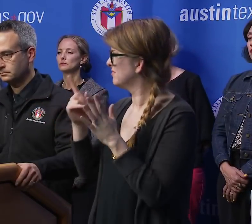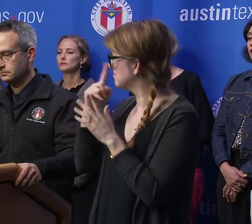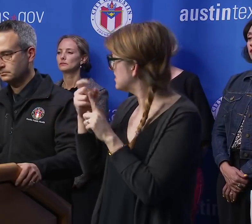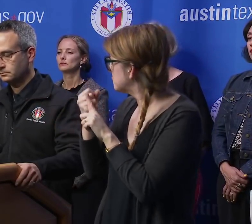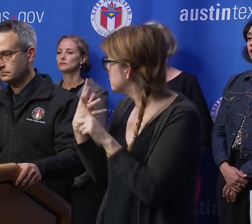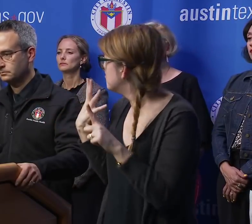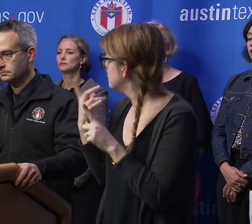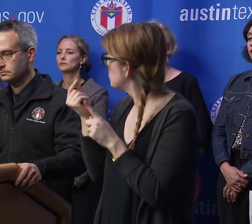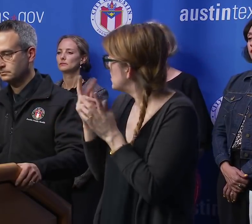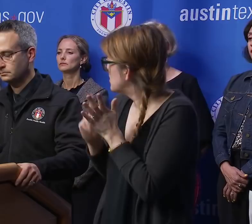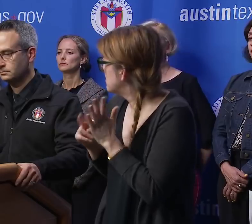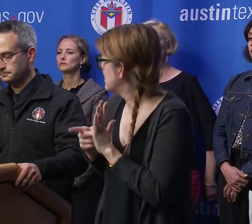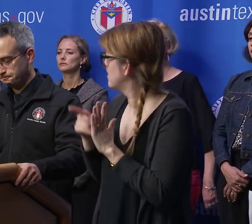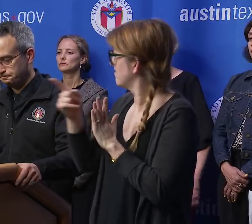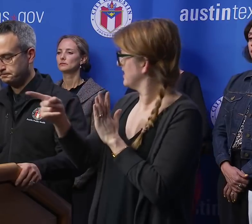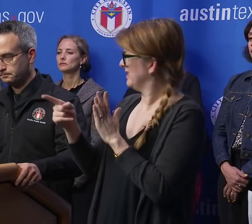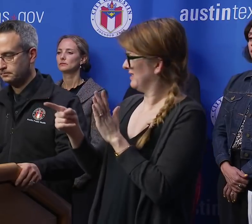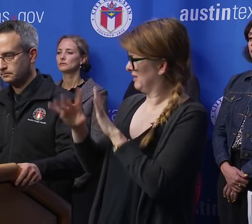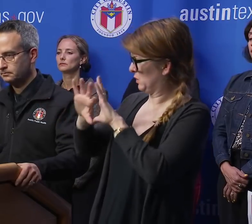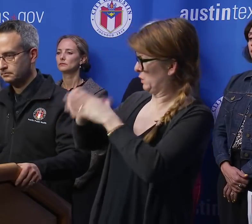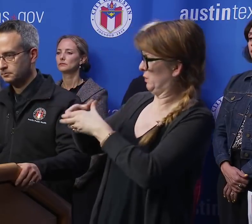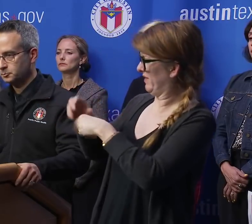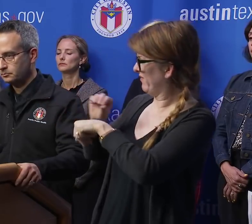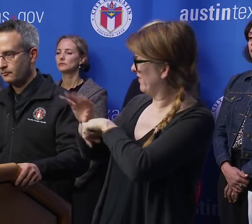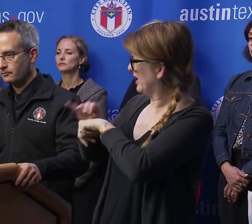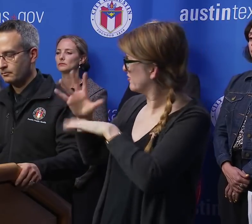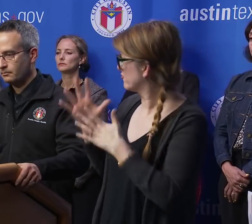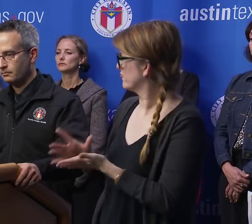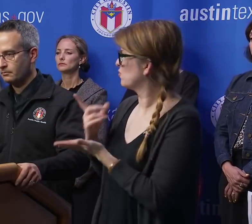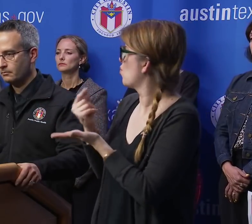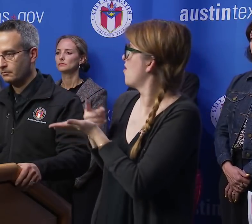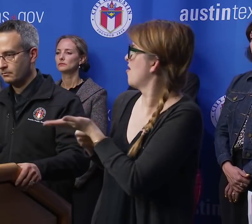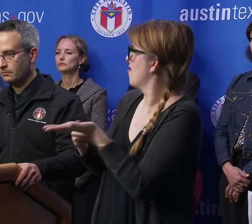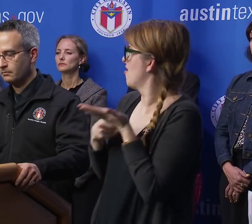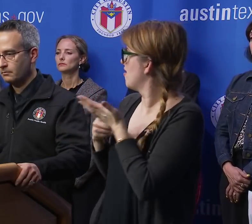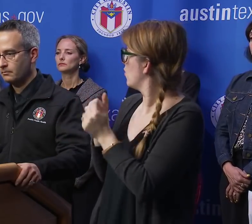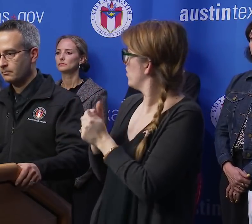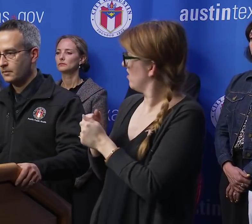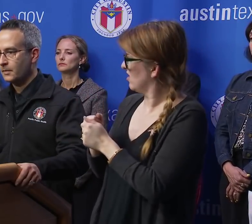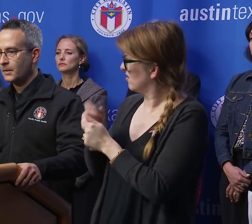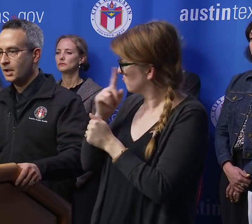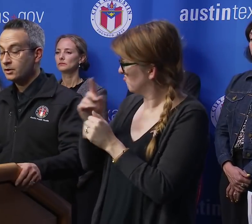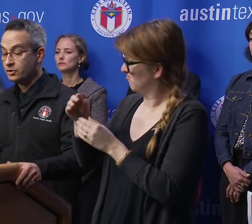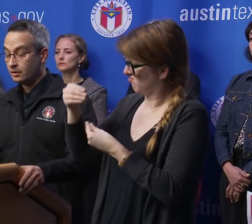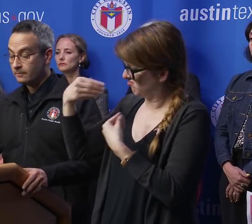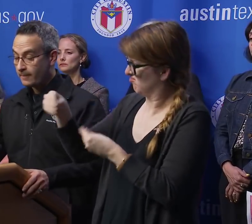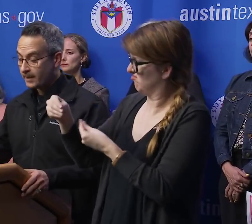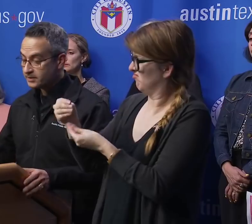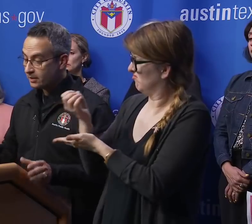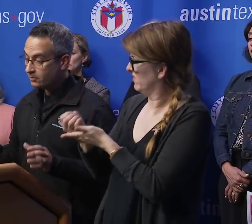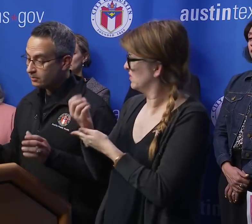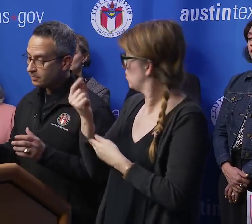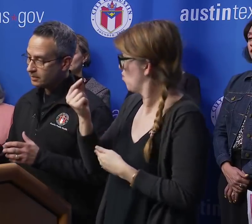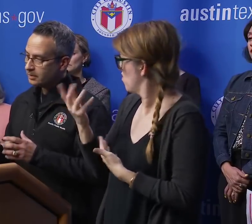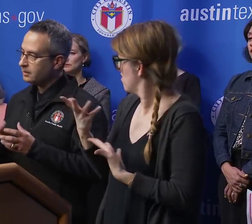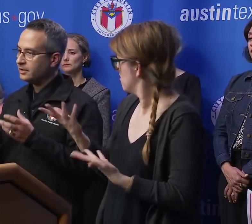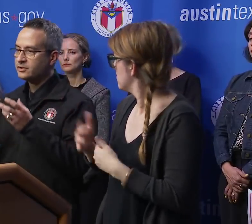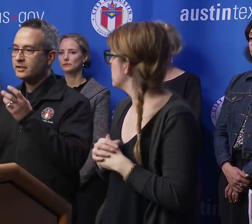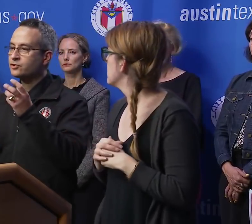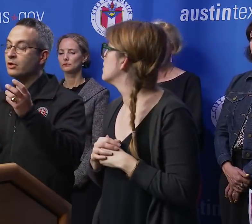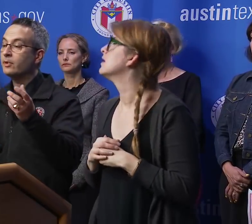exactly what this panel of advisors were discussing when it came to the hard evidence that you were looking at? Sure. So,